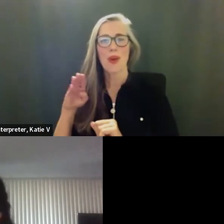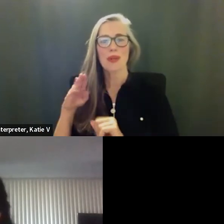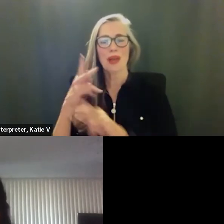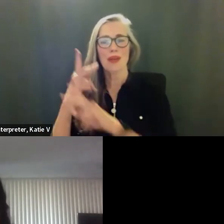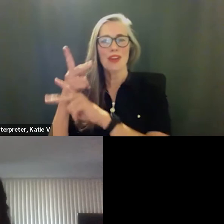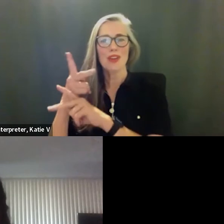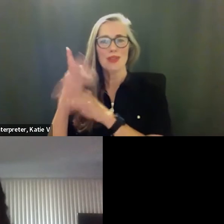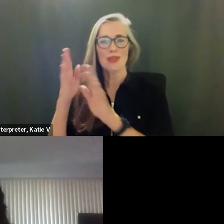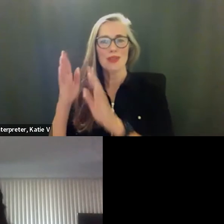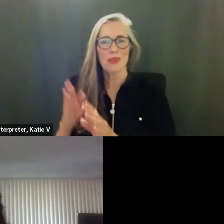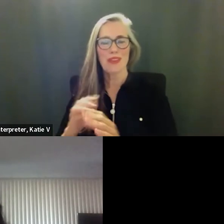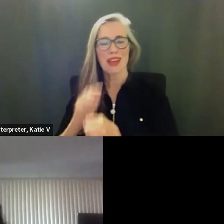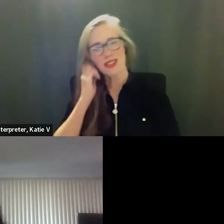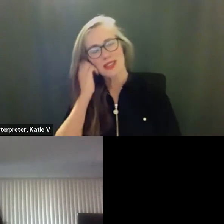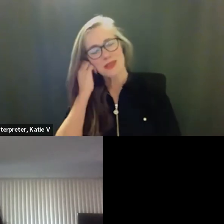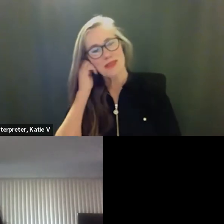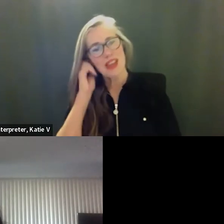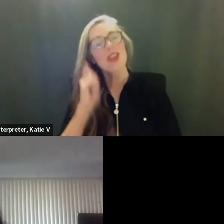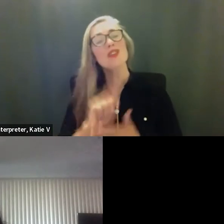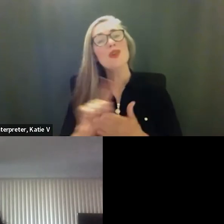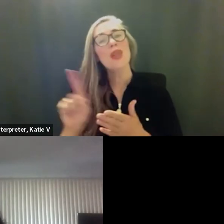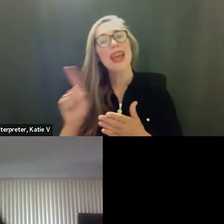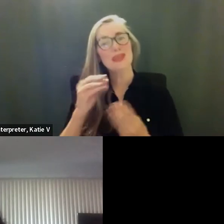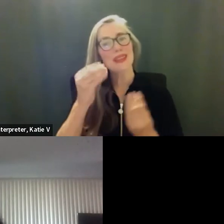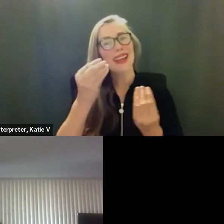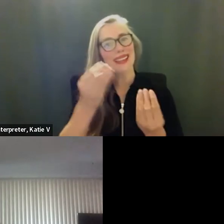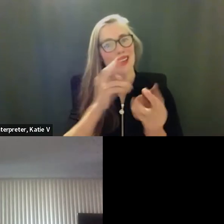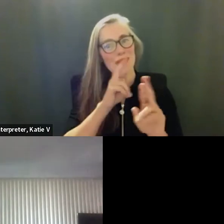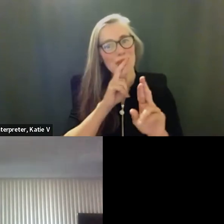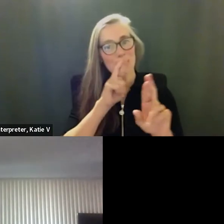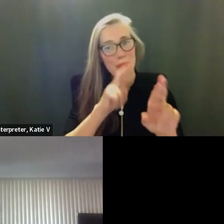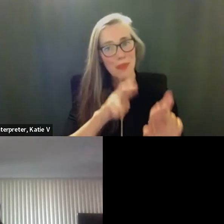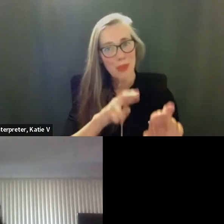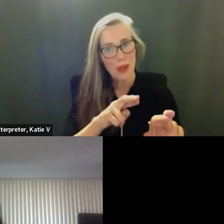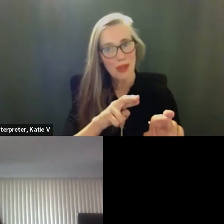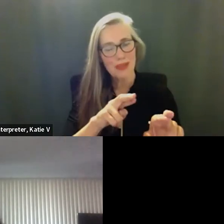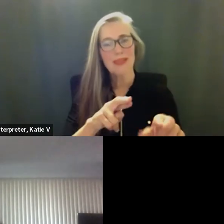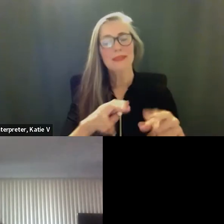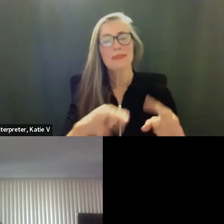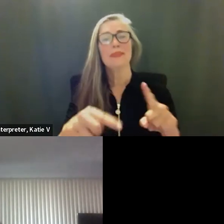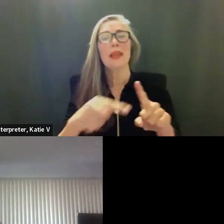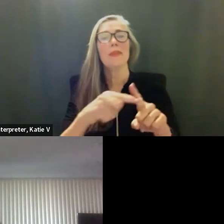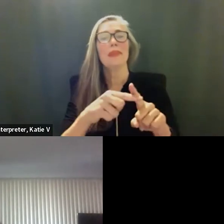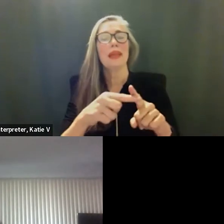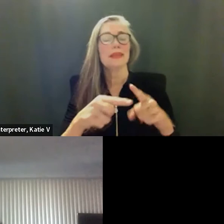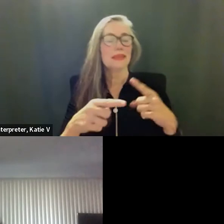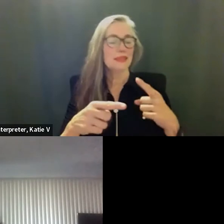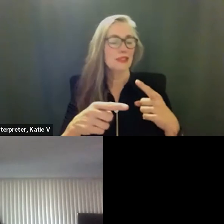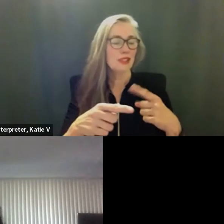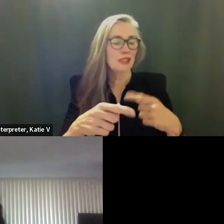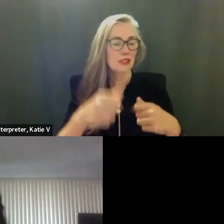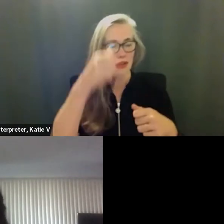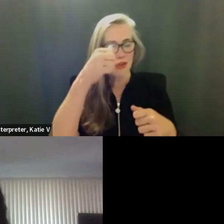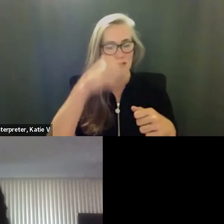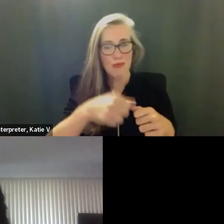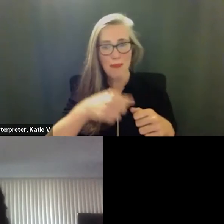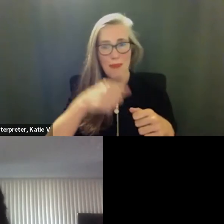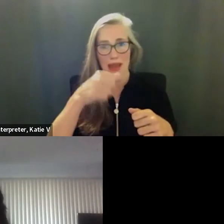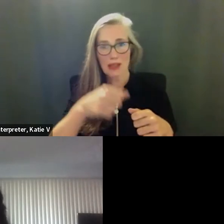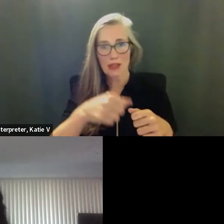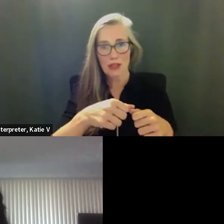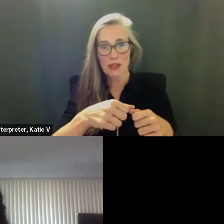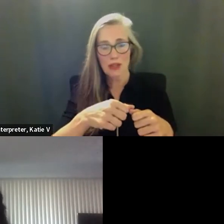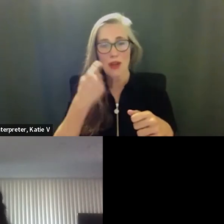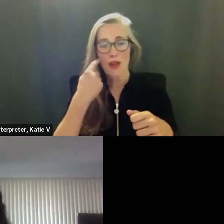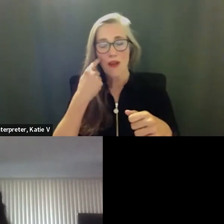things i gave you the report and then the second thing i just want to bring up is just a reminder of what the order what an ordering an